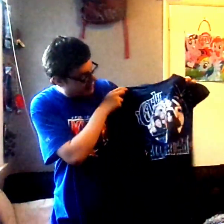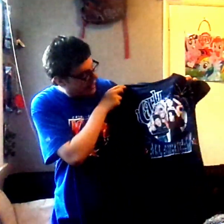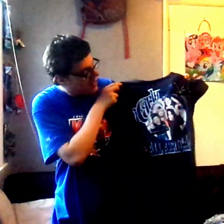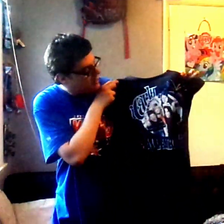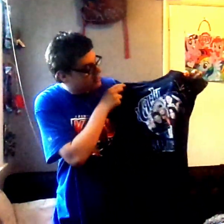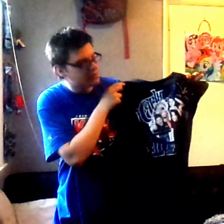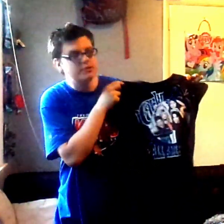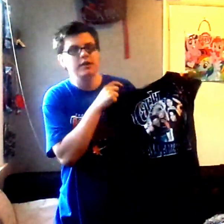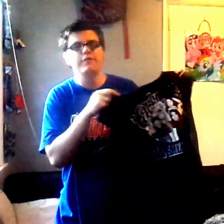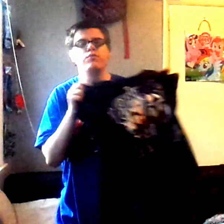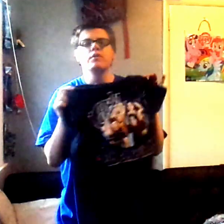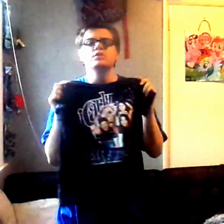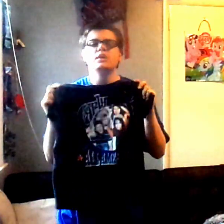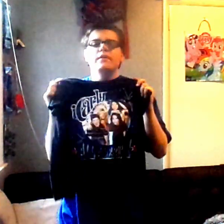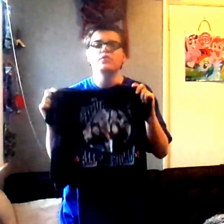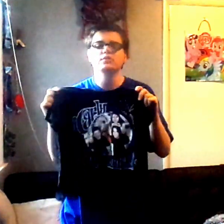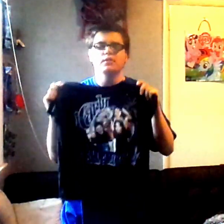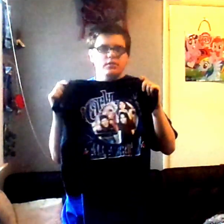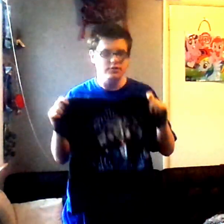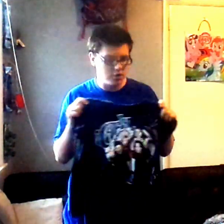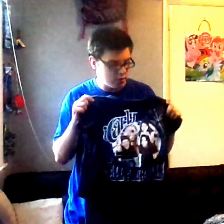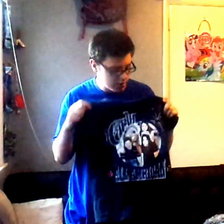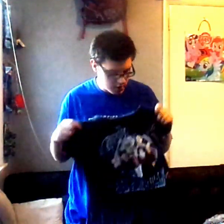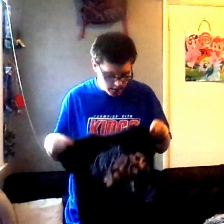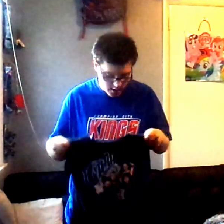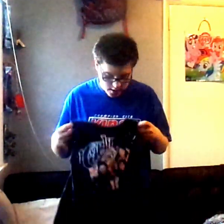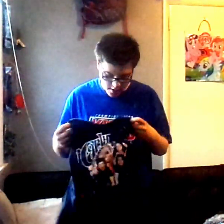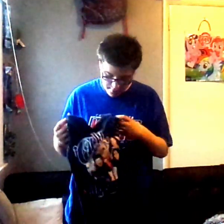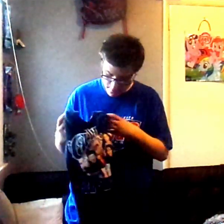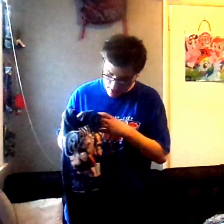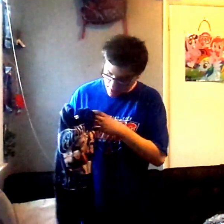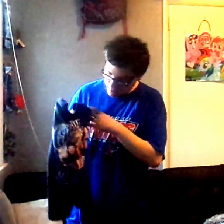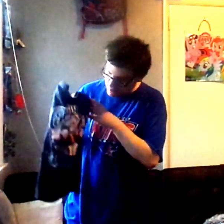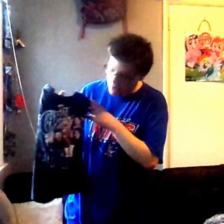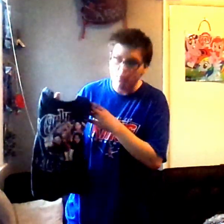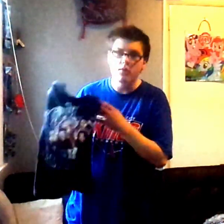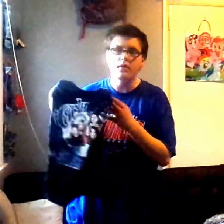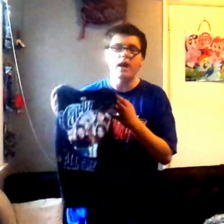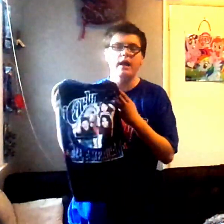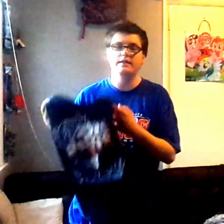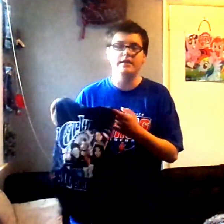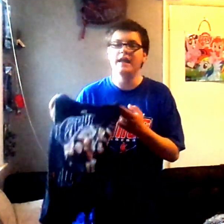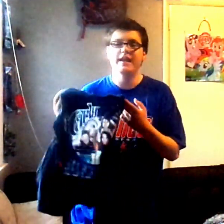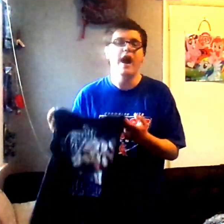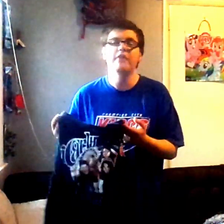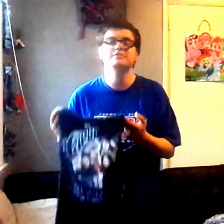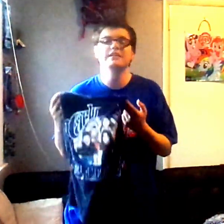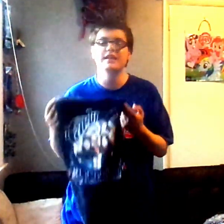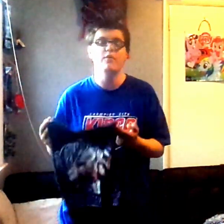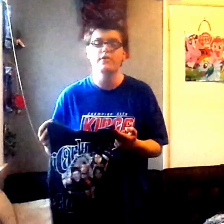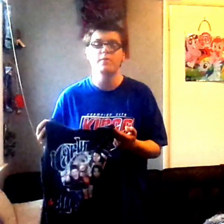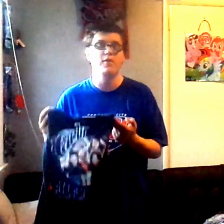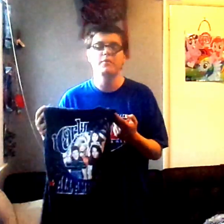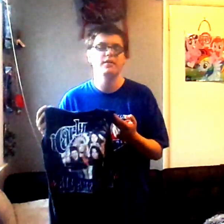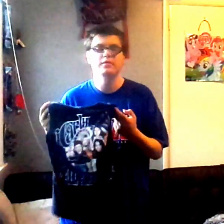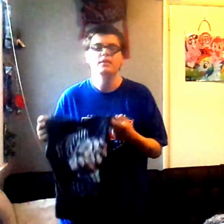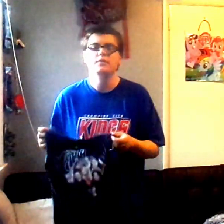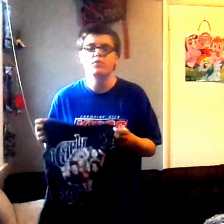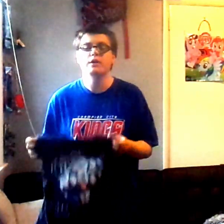Anyway, this was the 4th July version of the shirt. I still, I can, obviously cannot wear it no more. mean, we're in